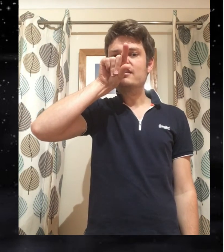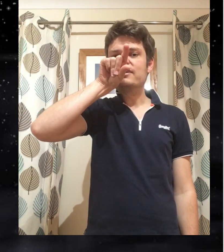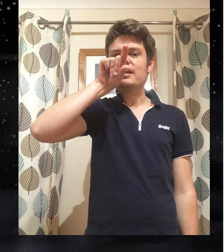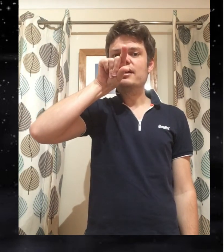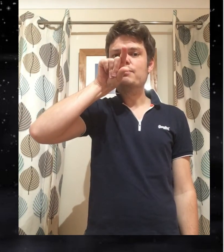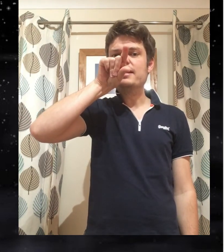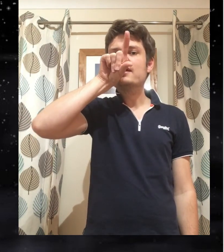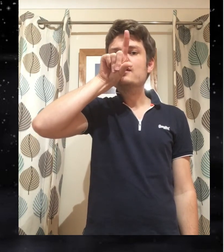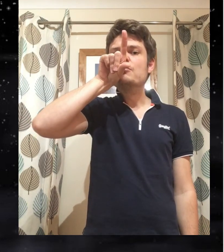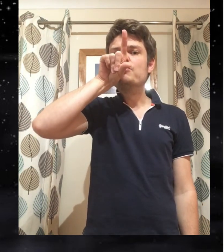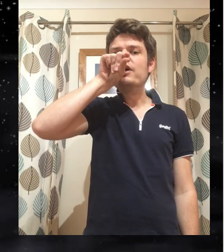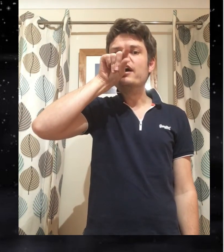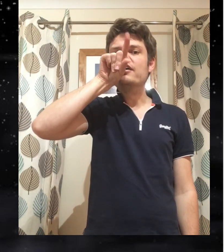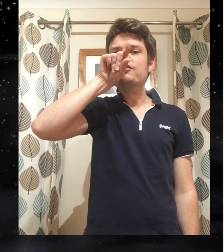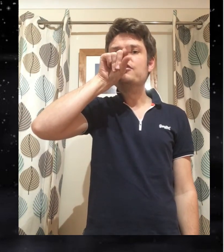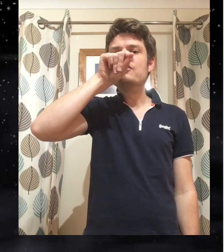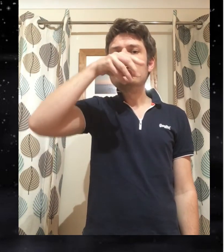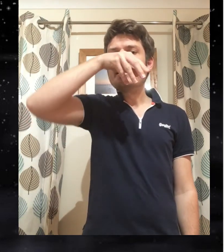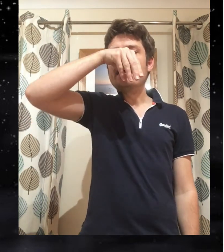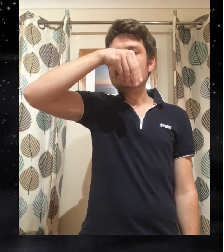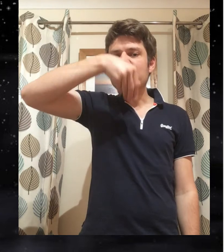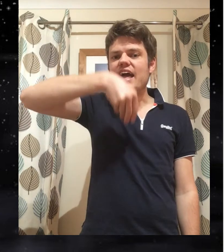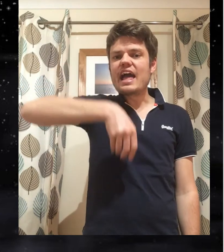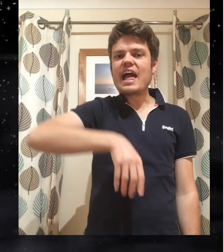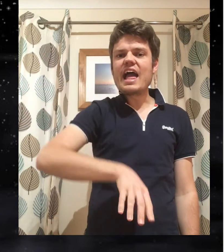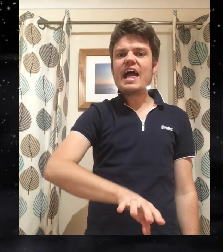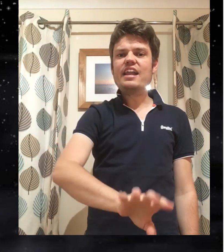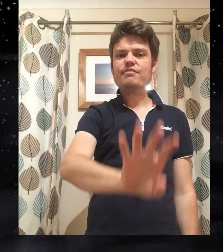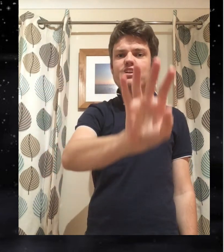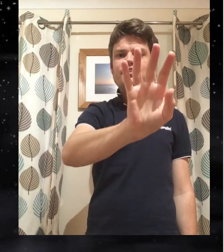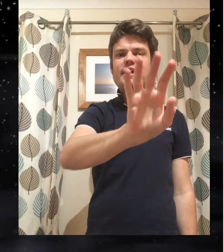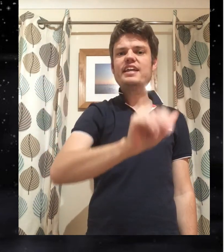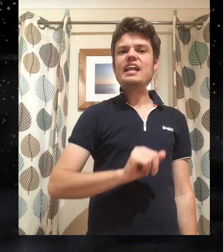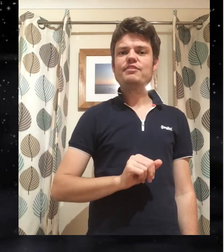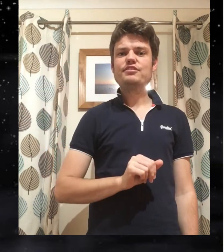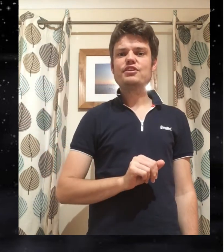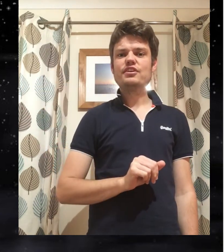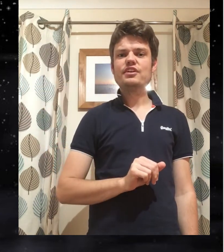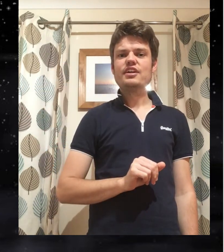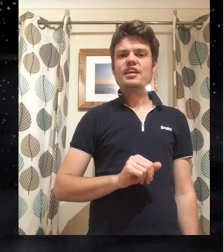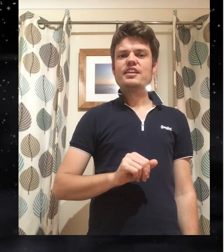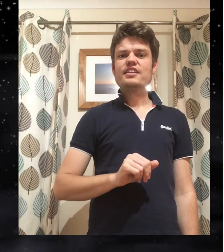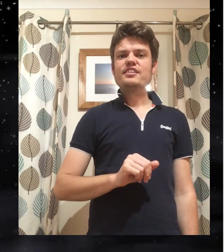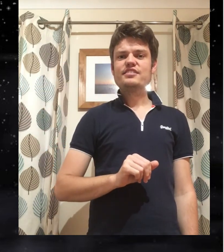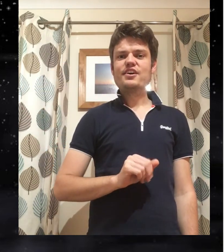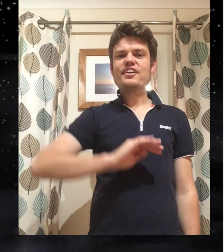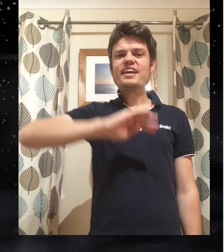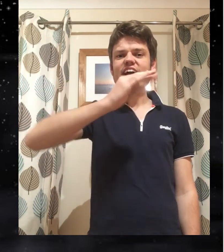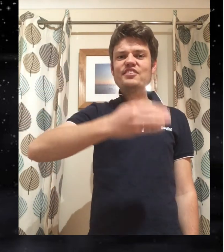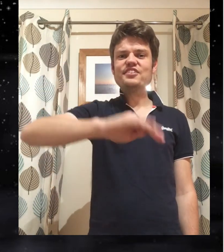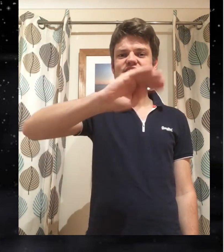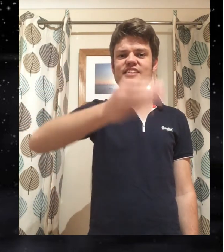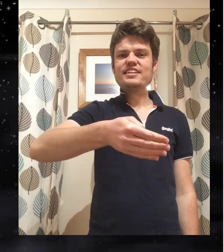your index finger like a baby birds and elephants an elephant's trunk so